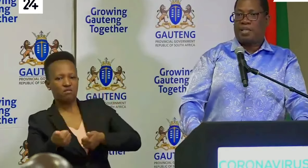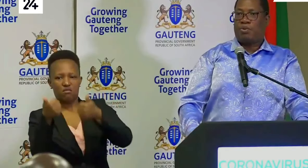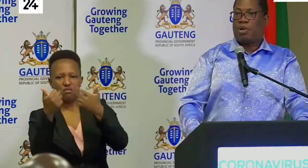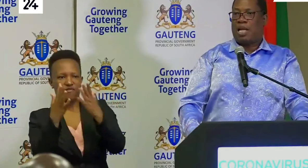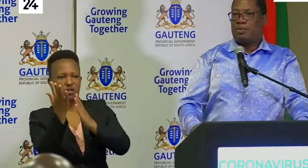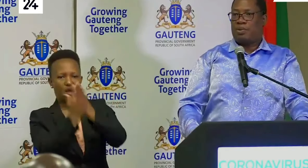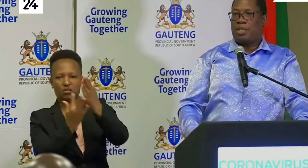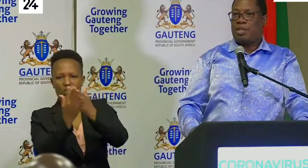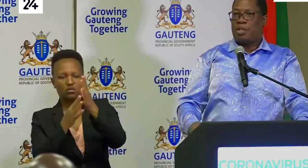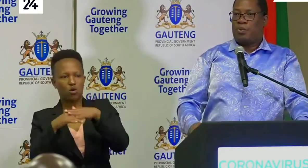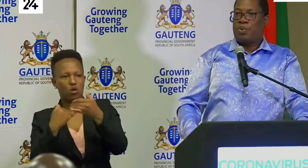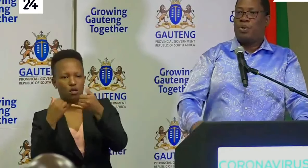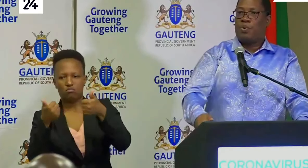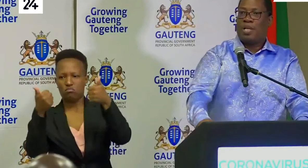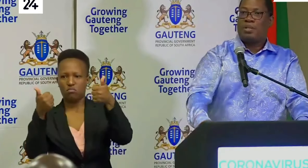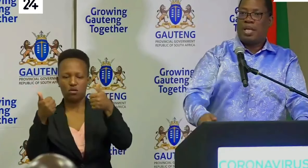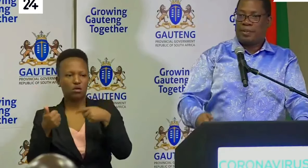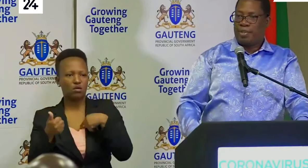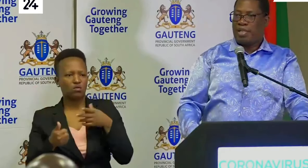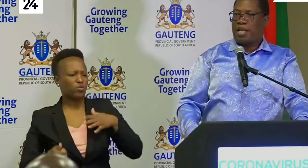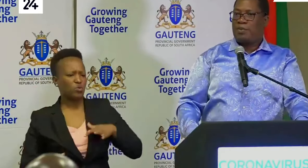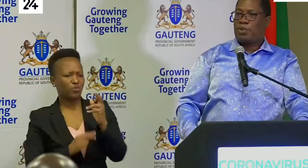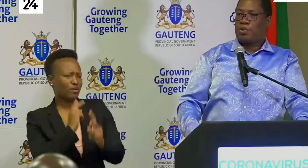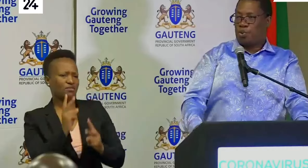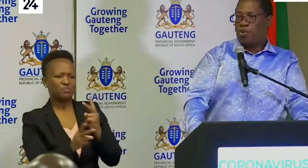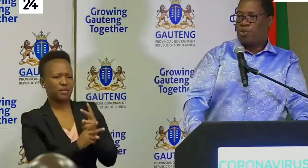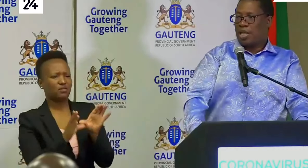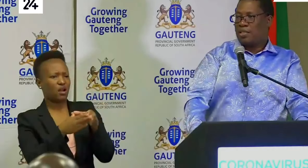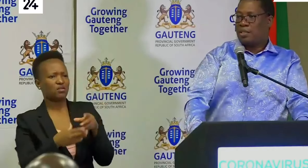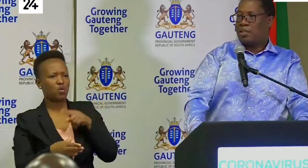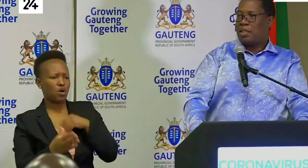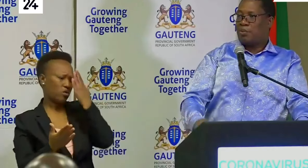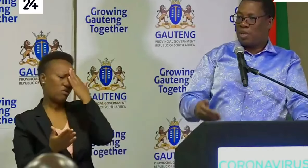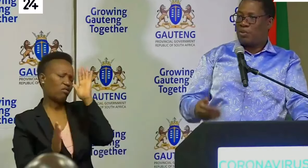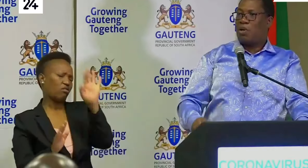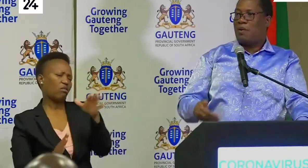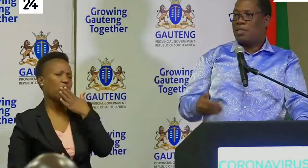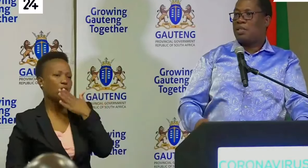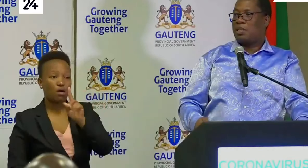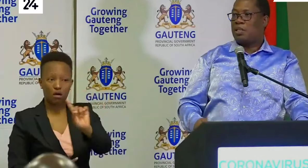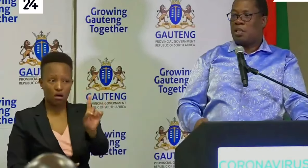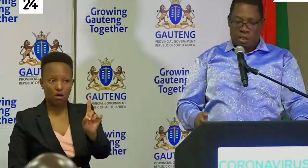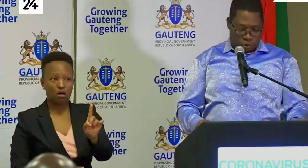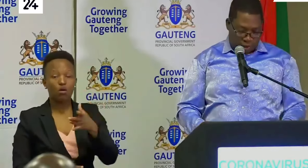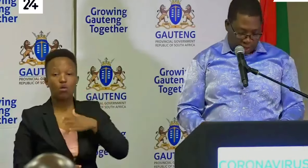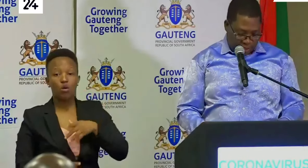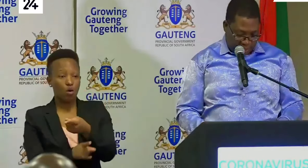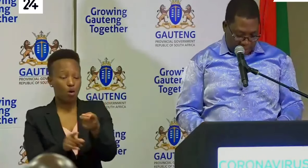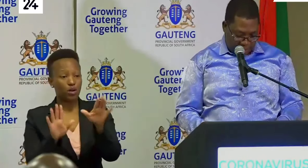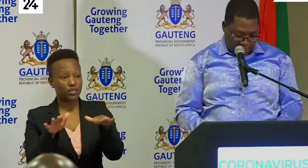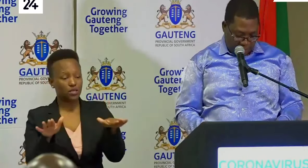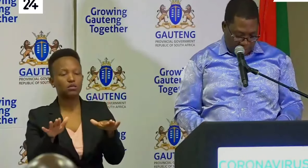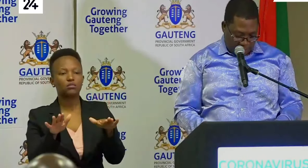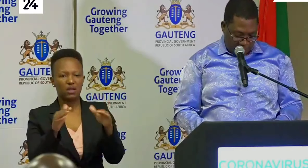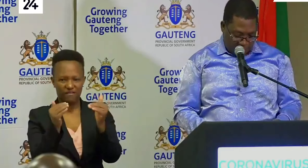access to online to say we don't want a repeat last because we know the lesson we want all our children to be treated